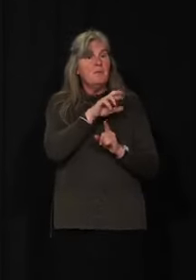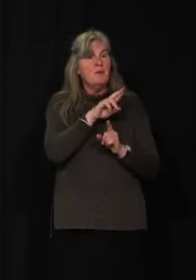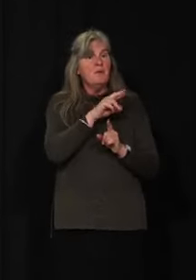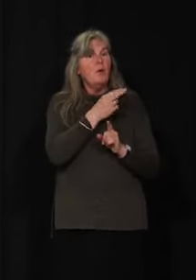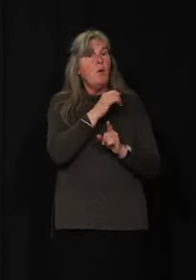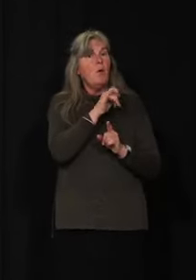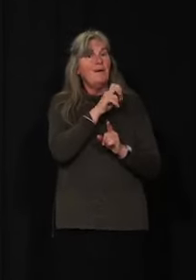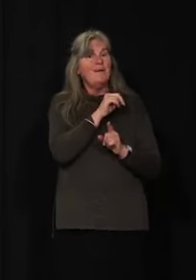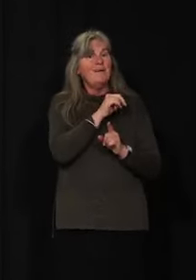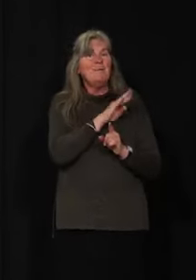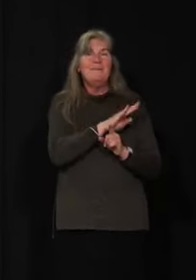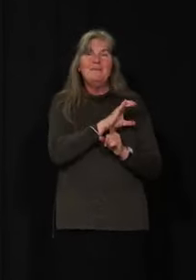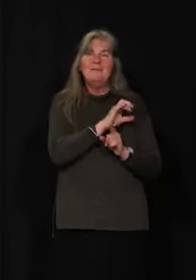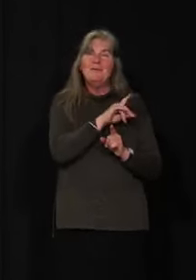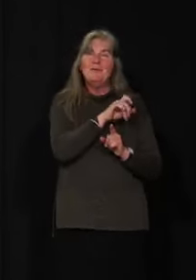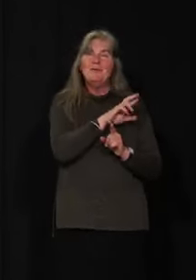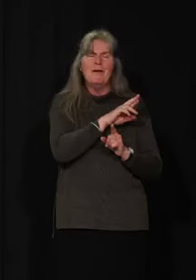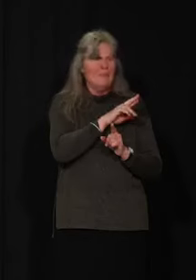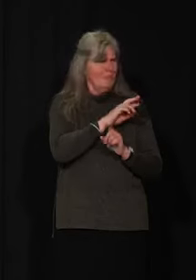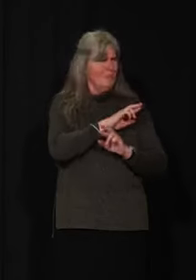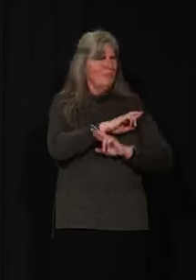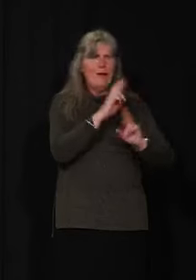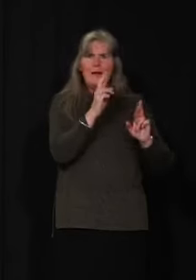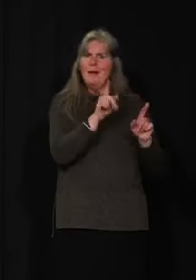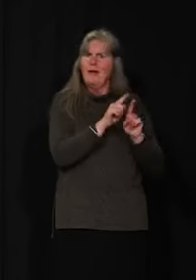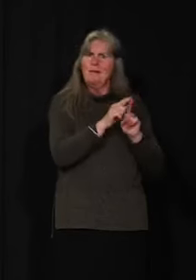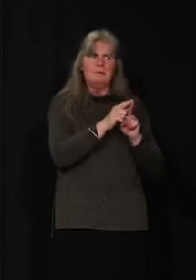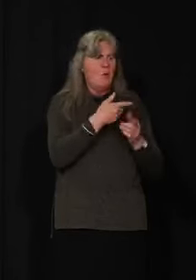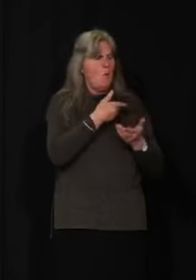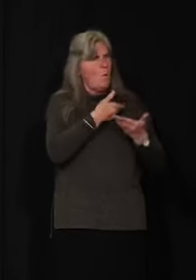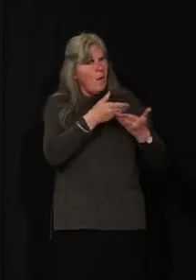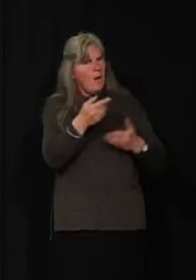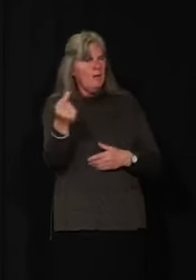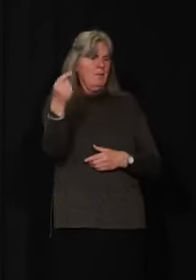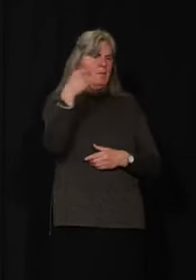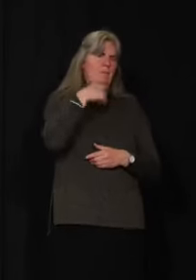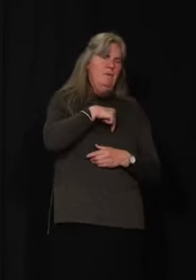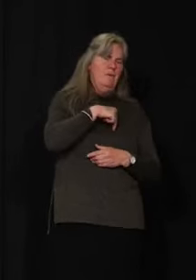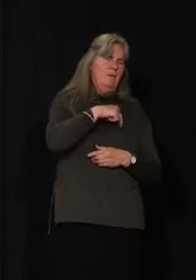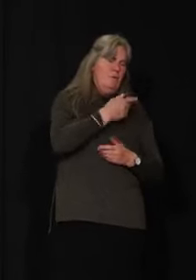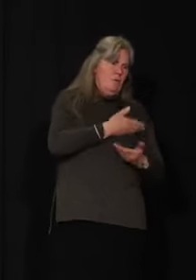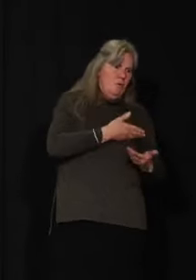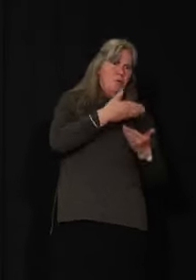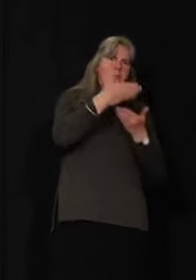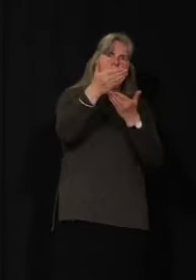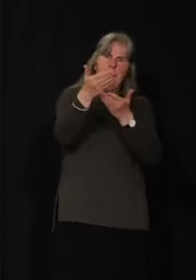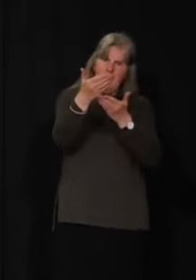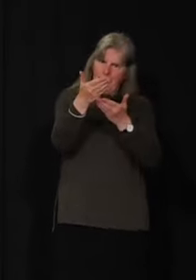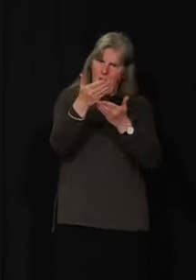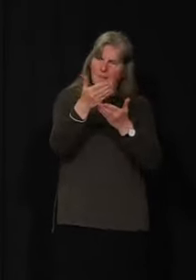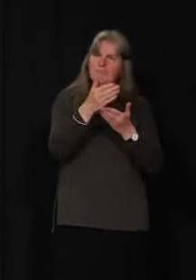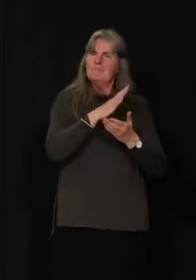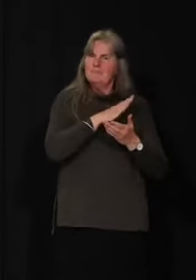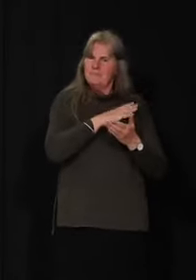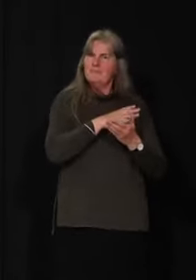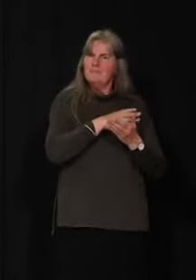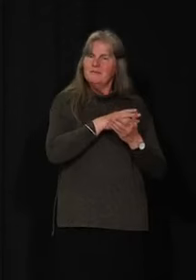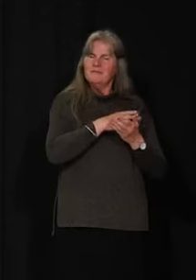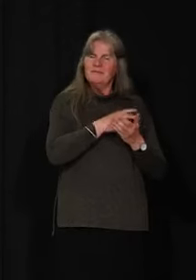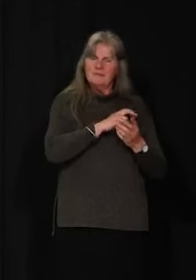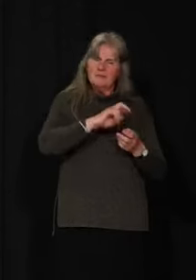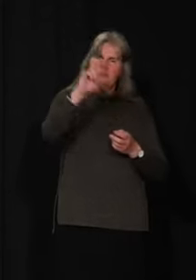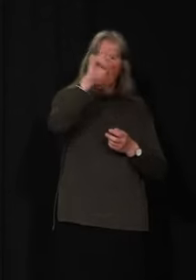excited as well to welcome Yukoners into his province and also welcome to see some folks